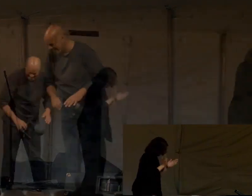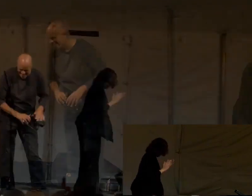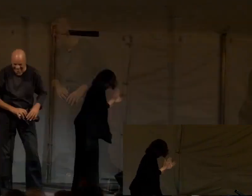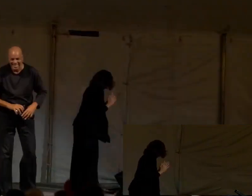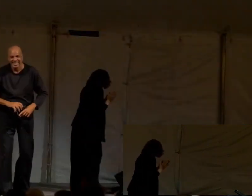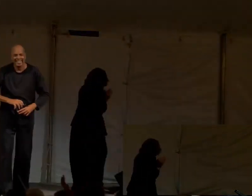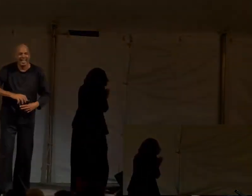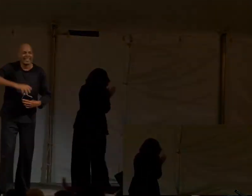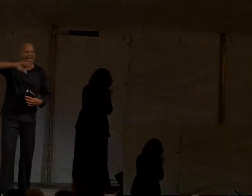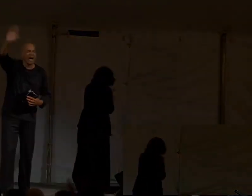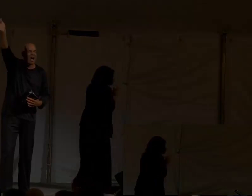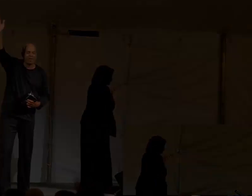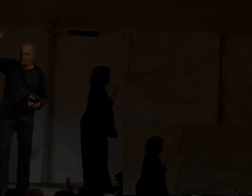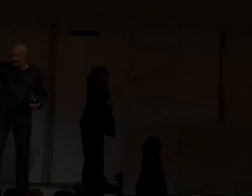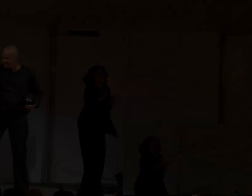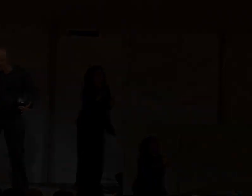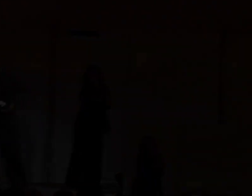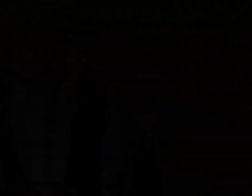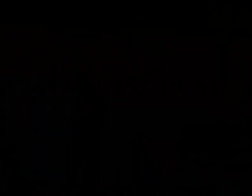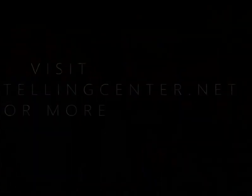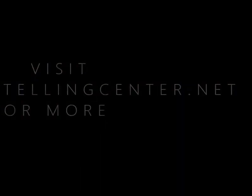thank you